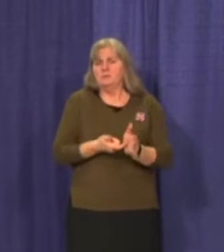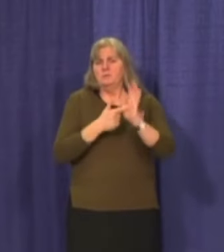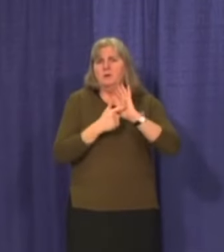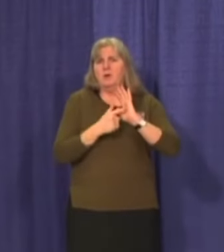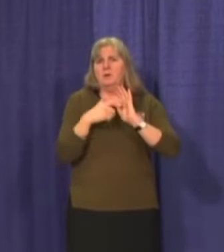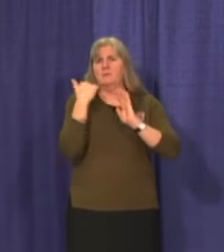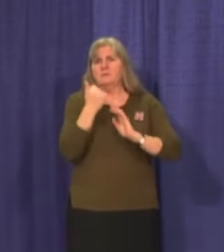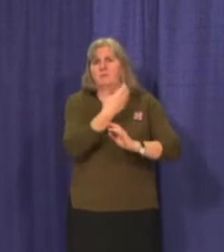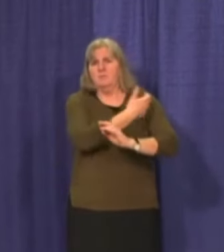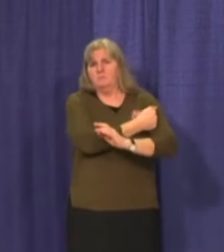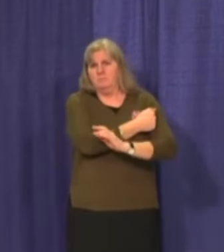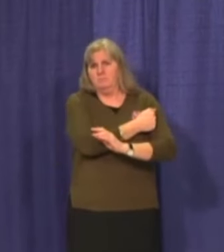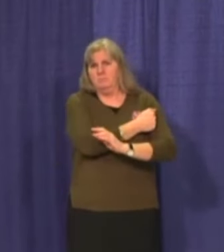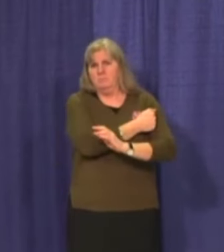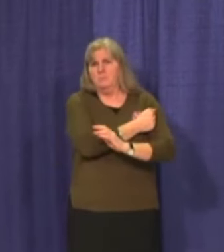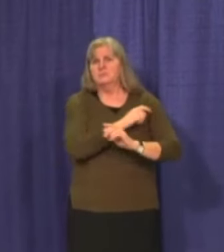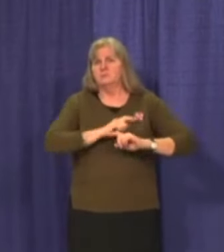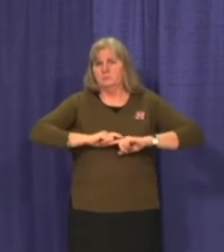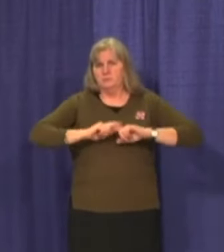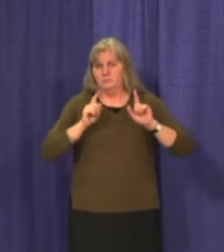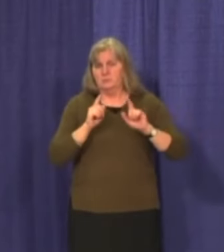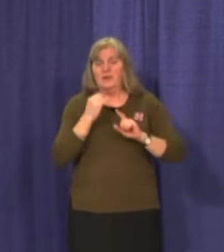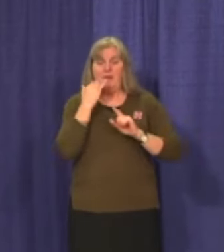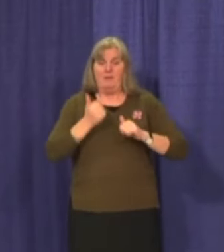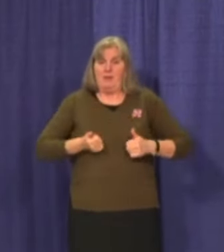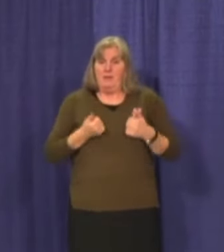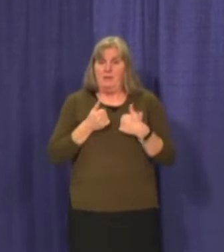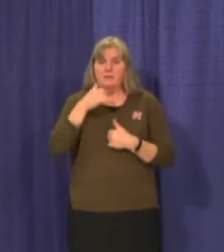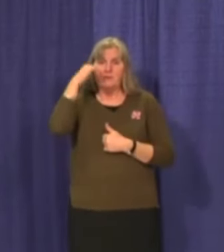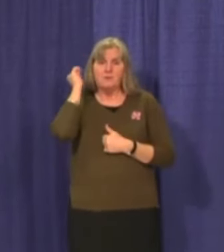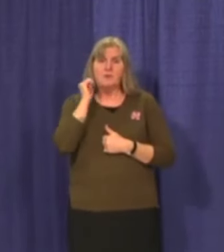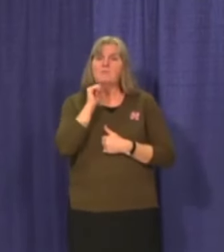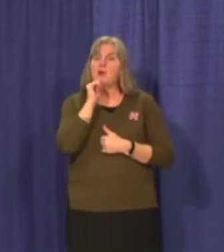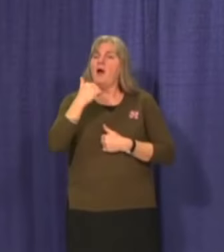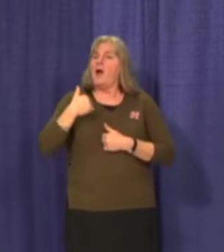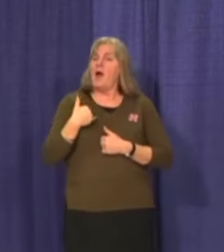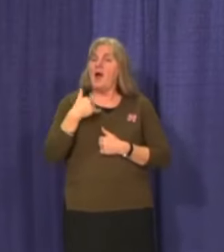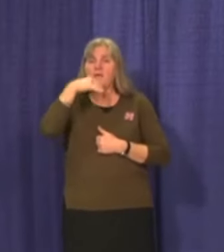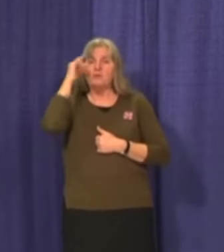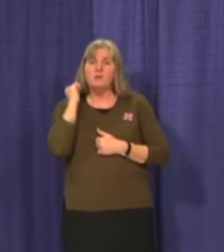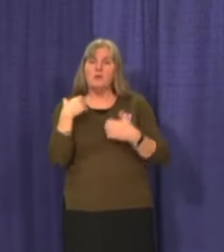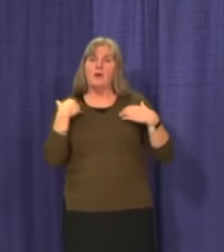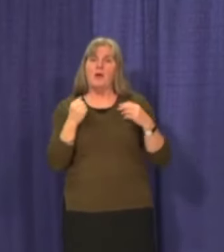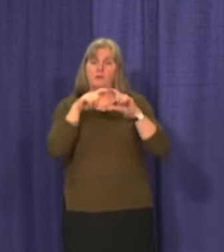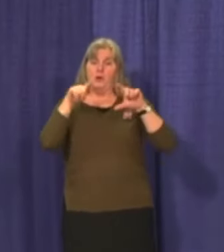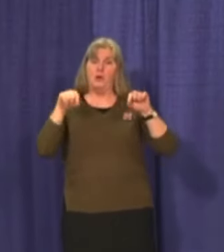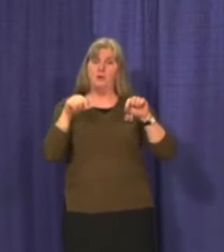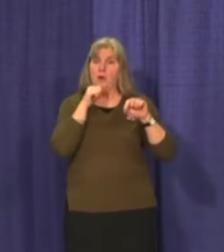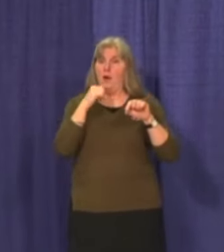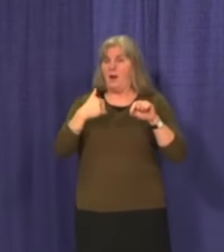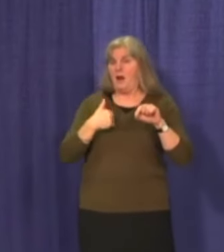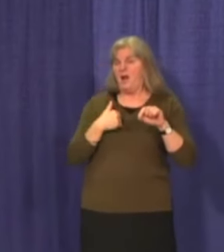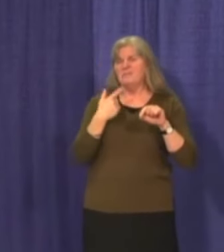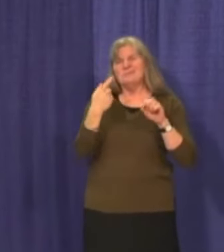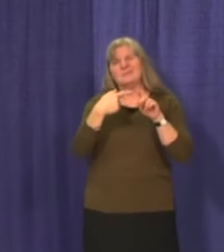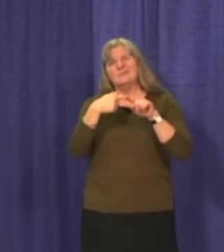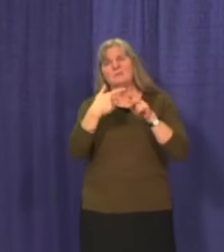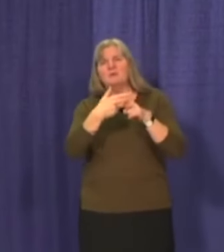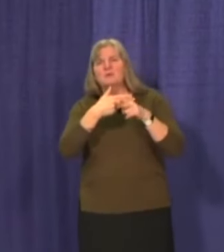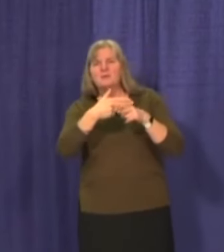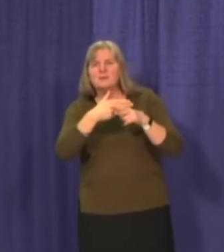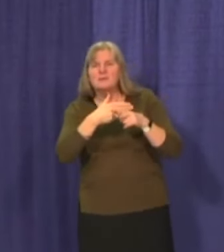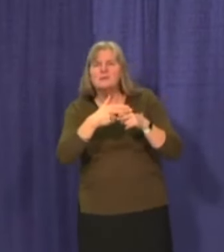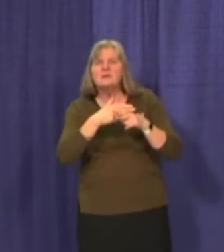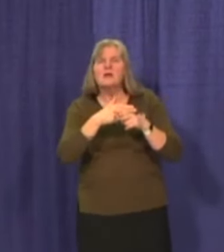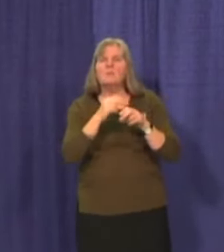at our vaccine clinics. If you live in the Yukon but don't have a health care card for example, if you're a temporary worker, student